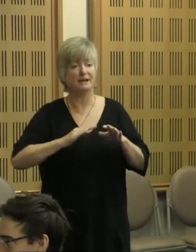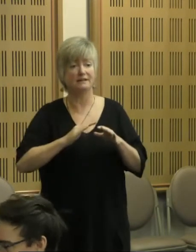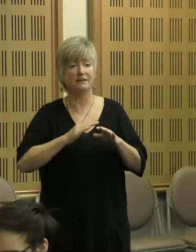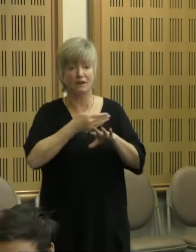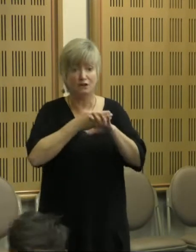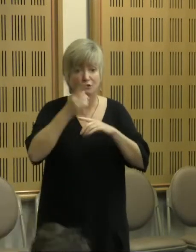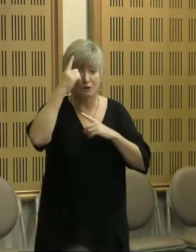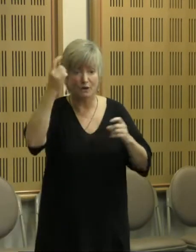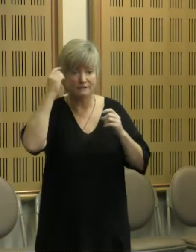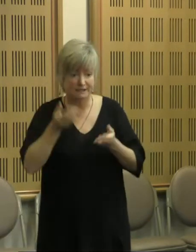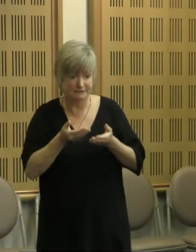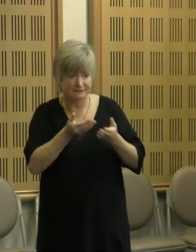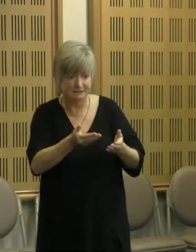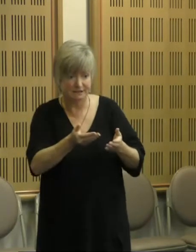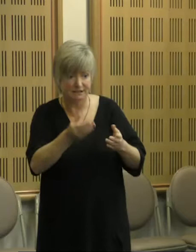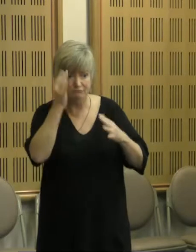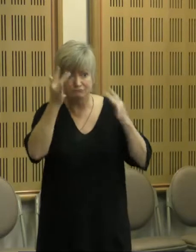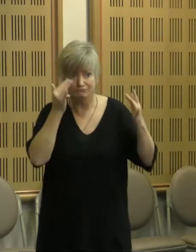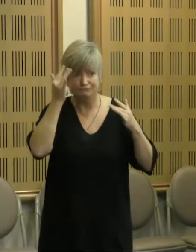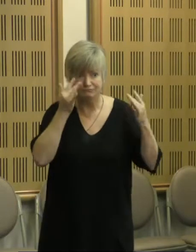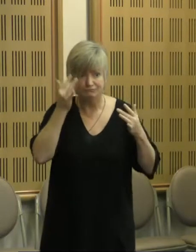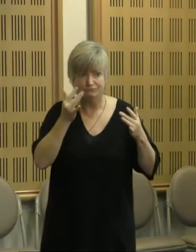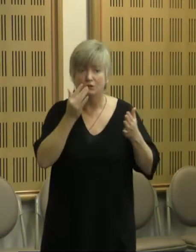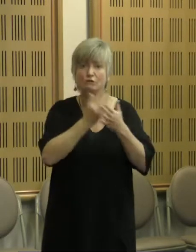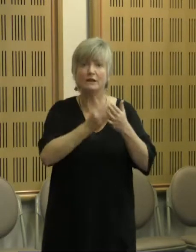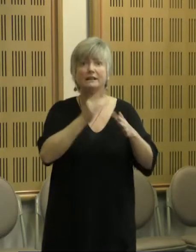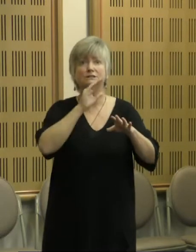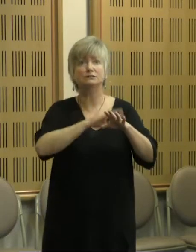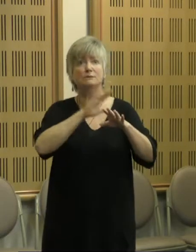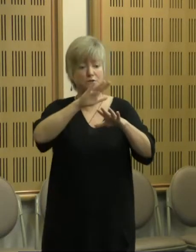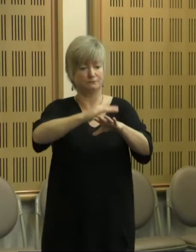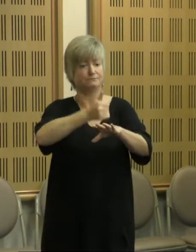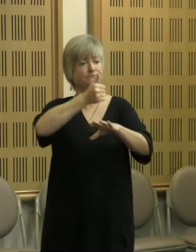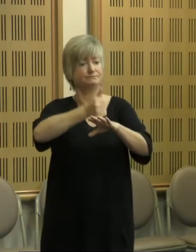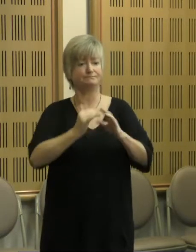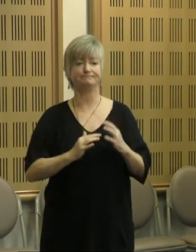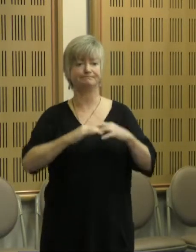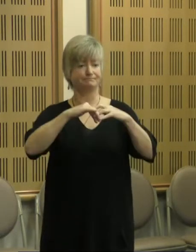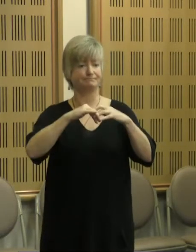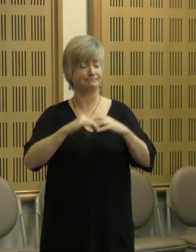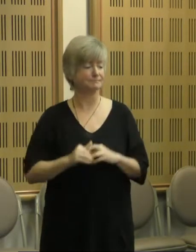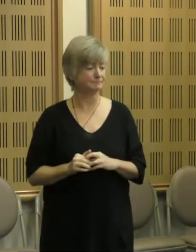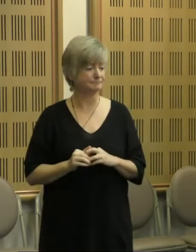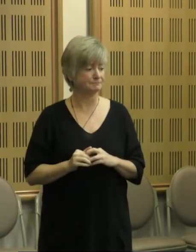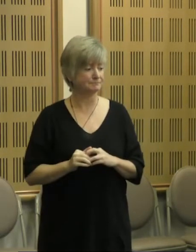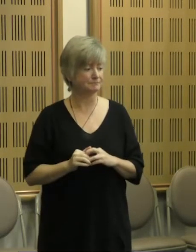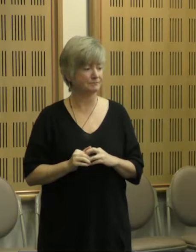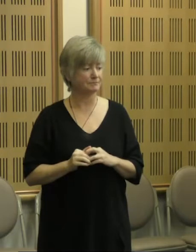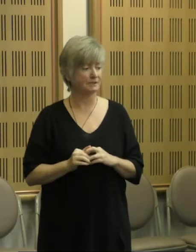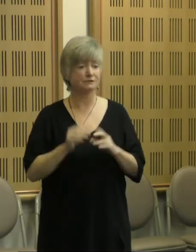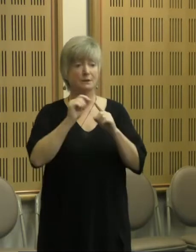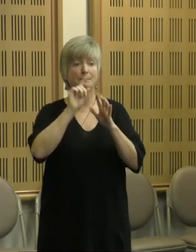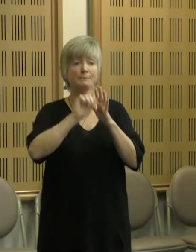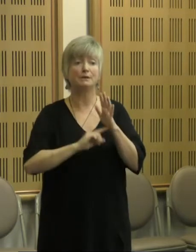seeds are planted. And they really take time to come to fruition. So, and with the projects now ending,